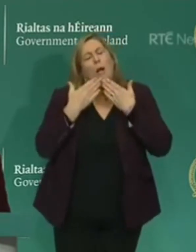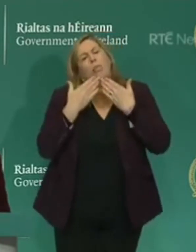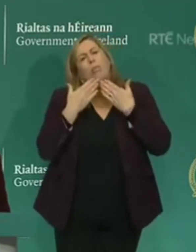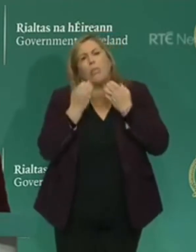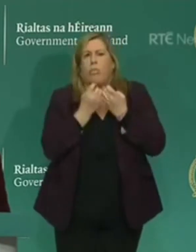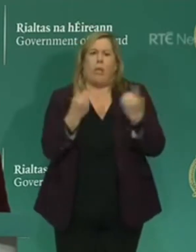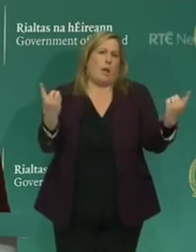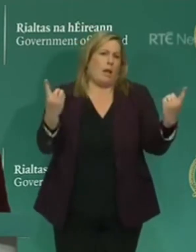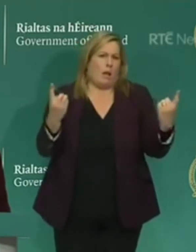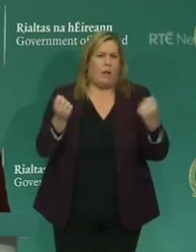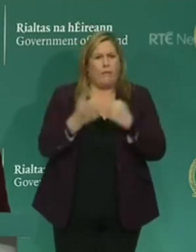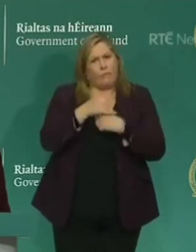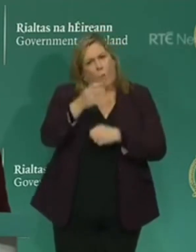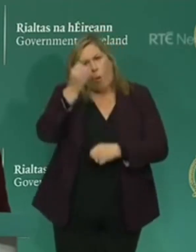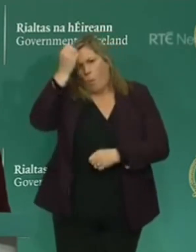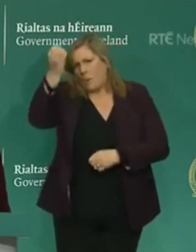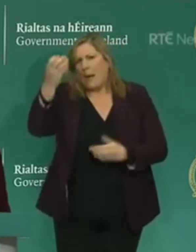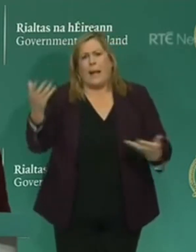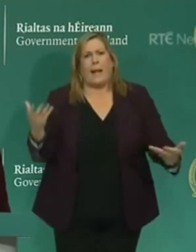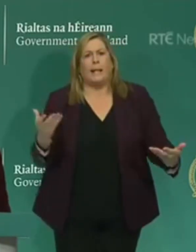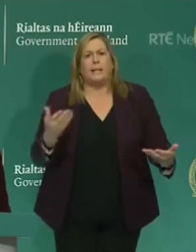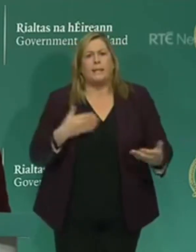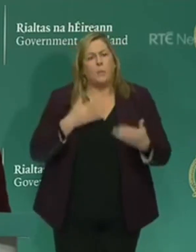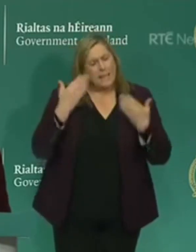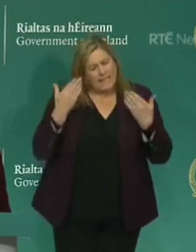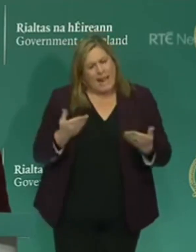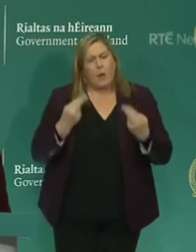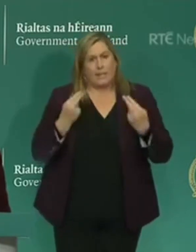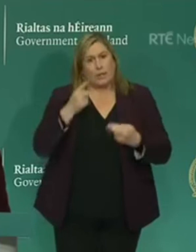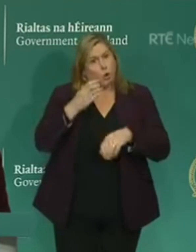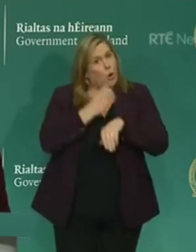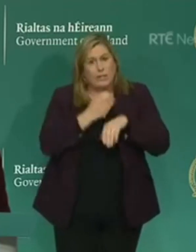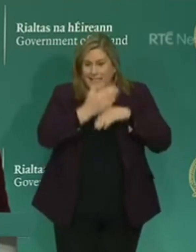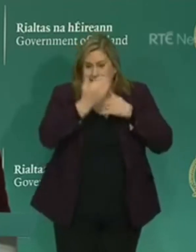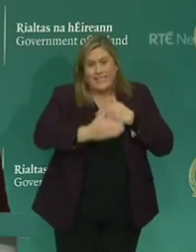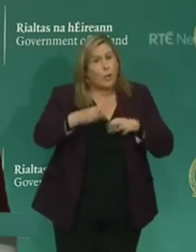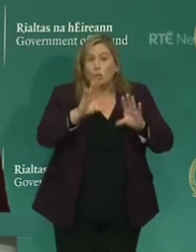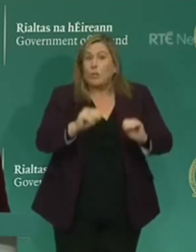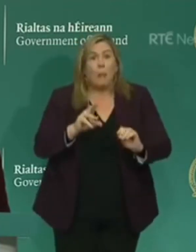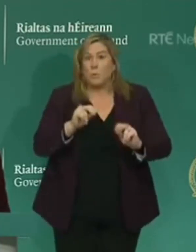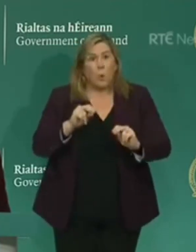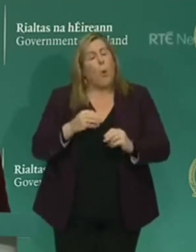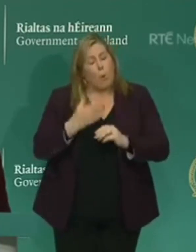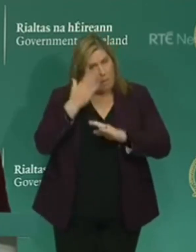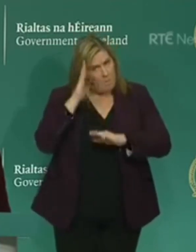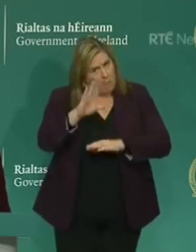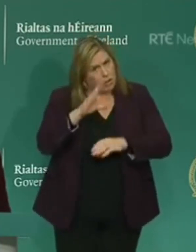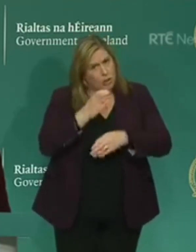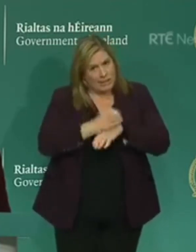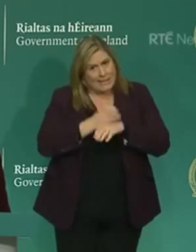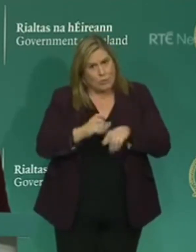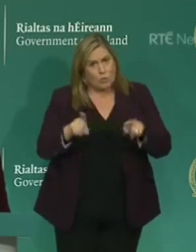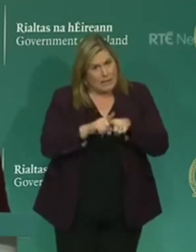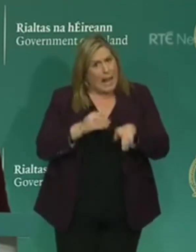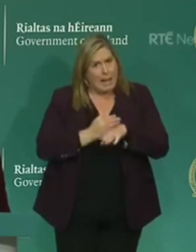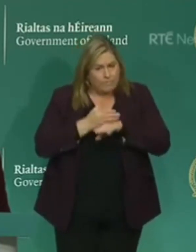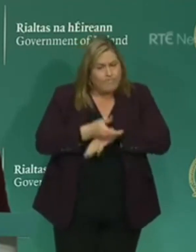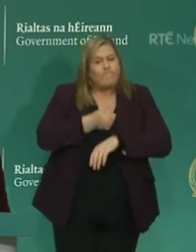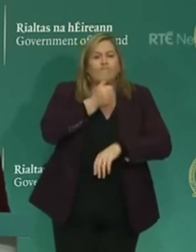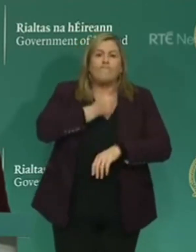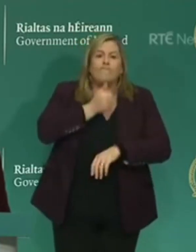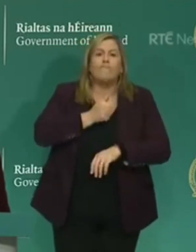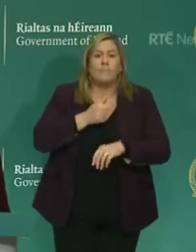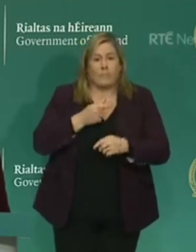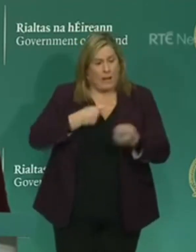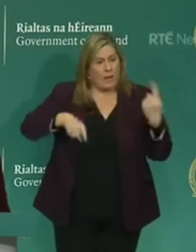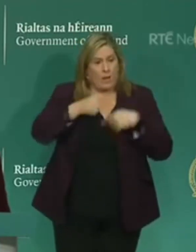for that. We now need people to continue that high level of compliance over the coming weeks. Working together, we can flatten